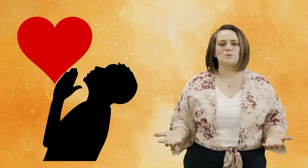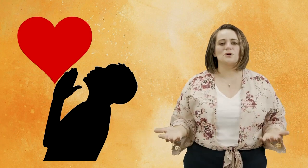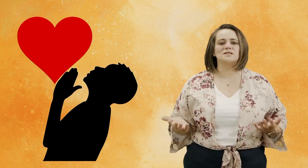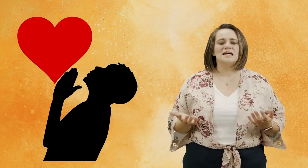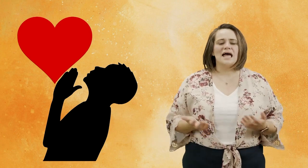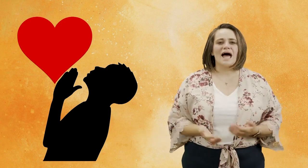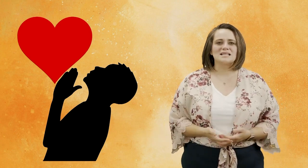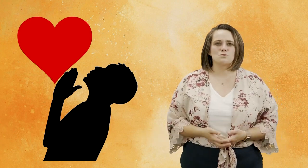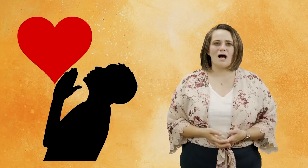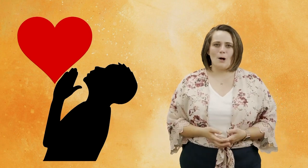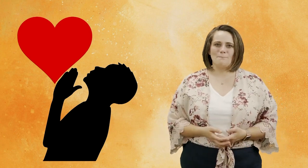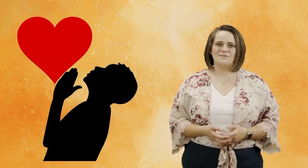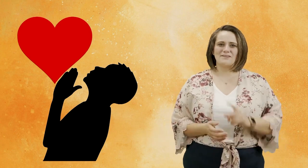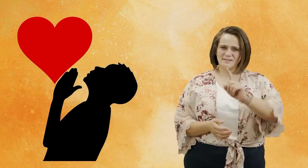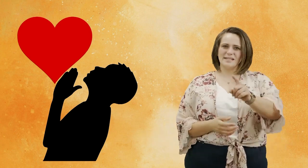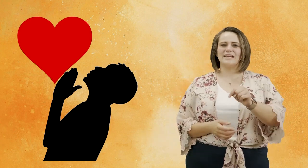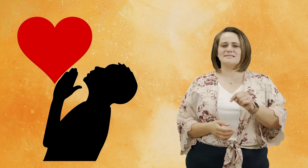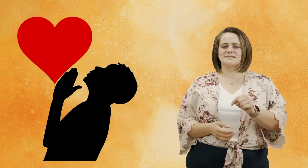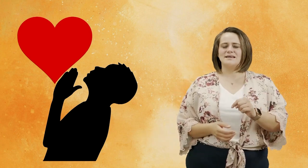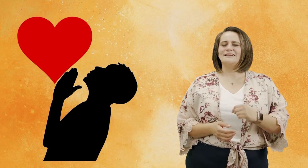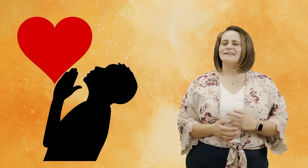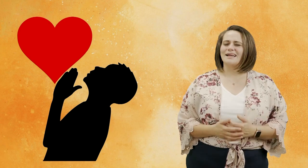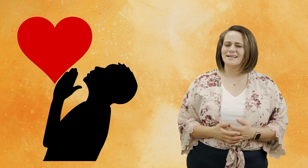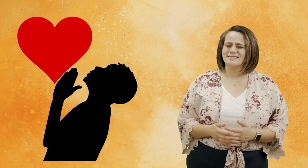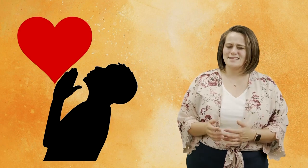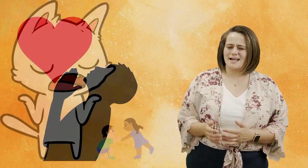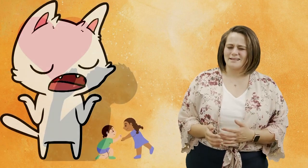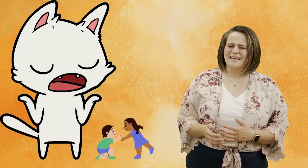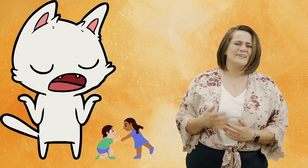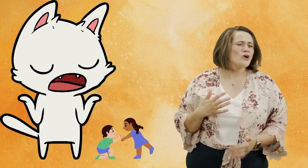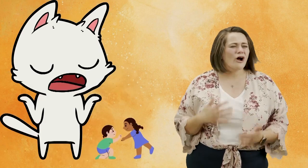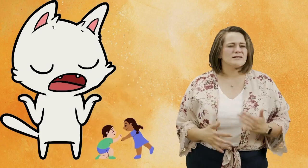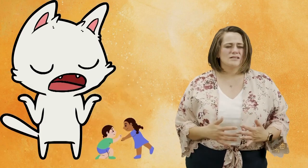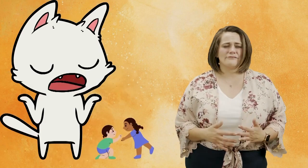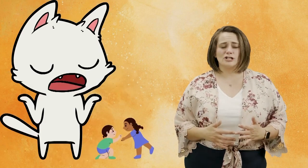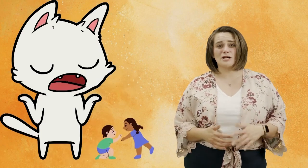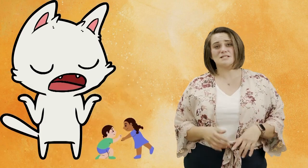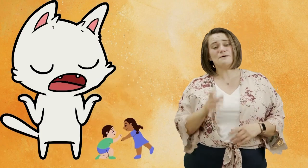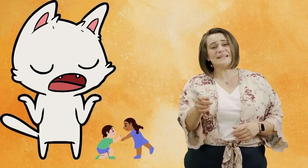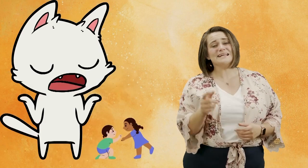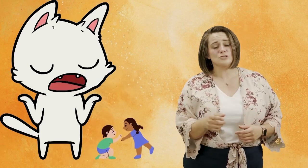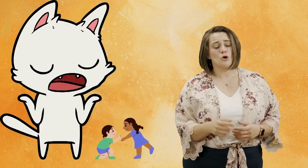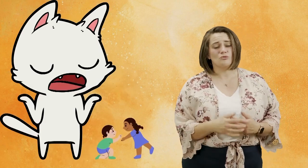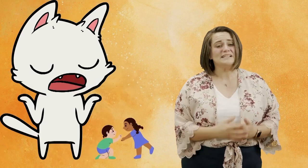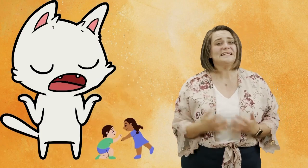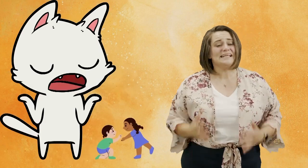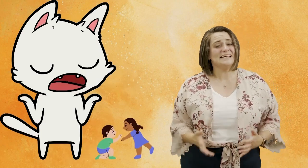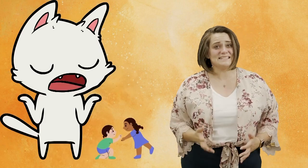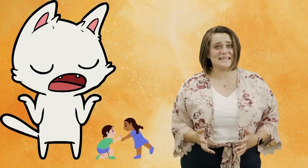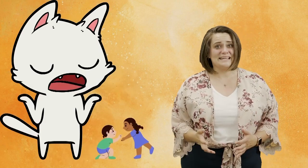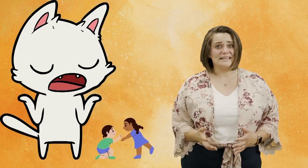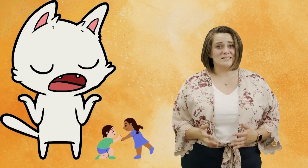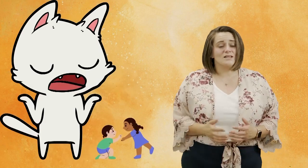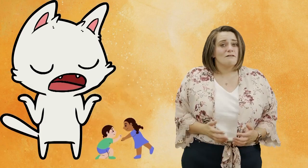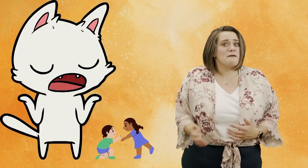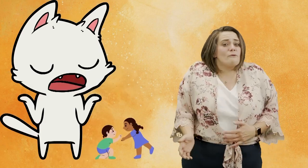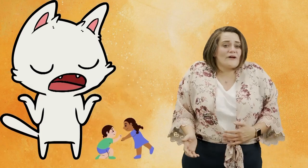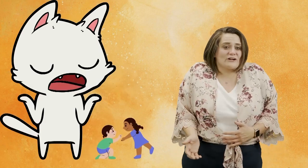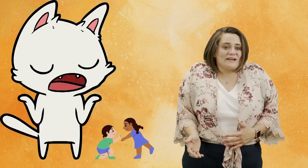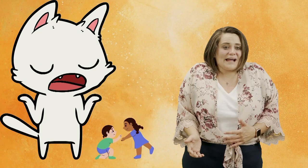in the world as well now the thing is like i said it's hard to love your enemies but it is really easy to love people that are